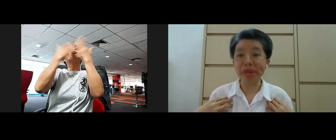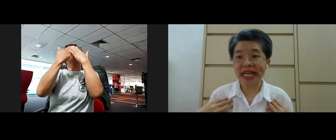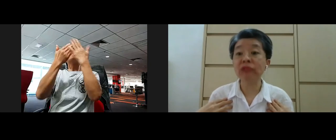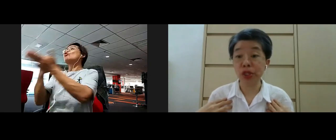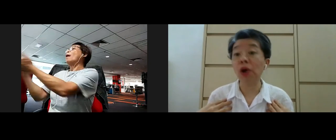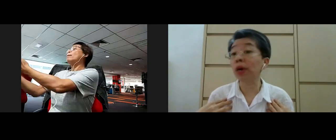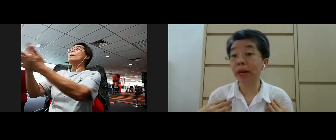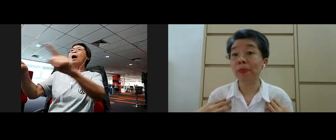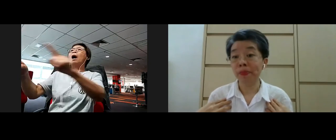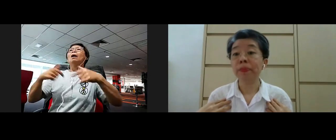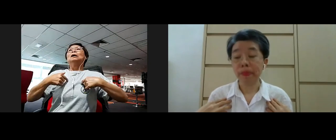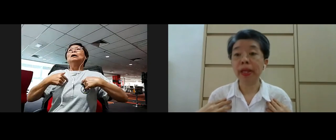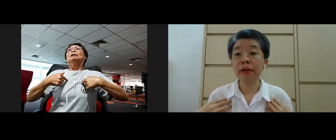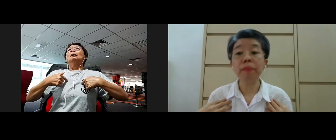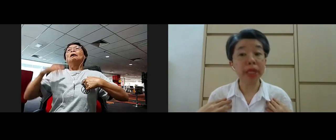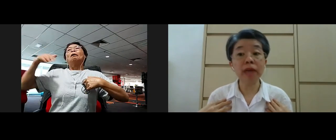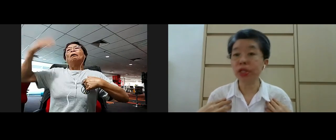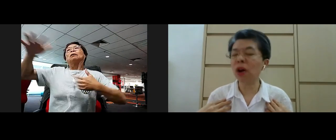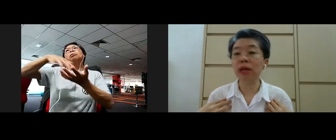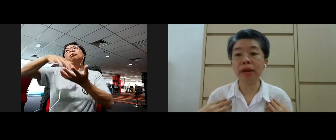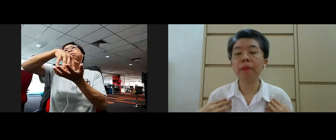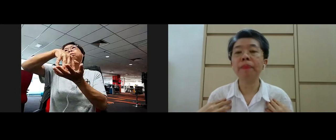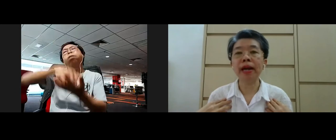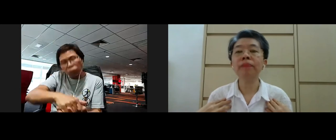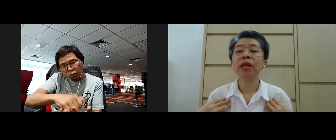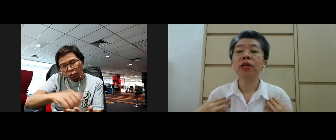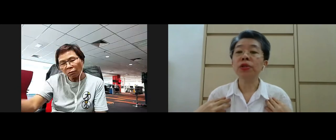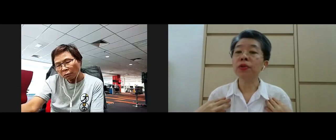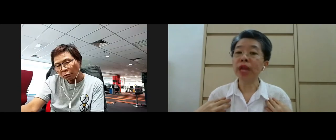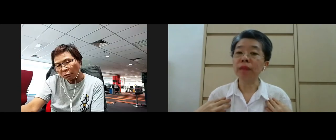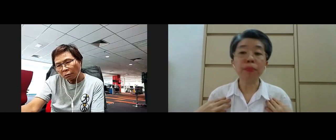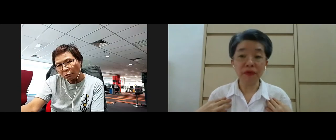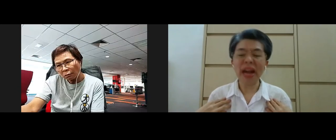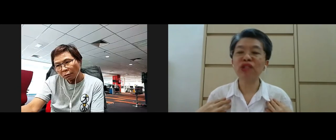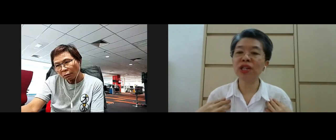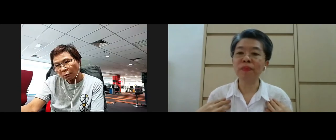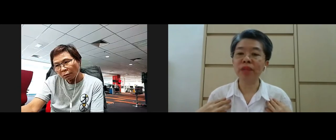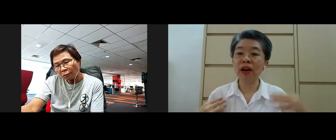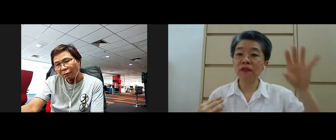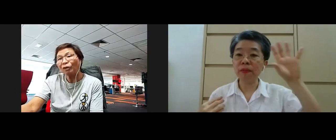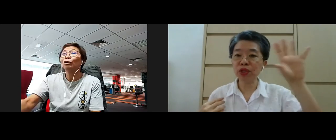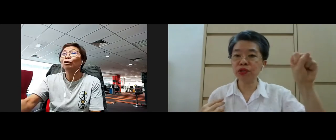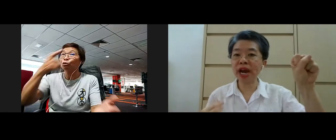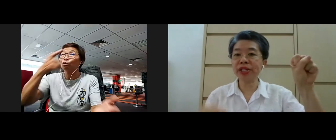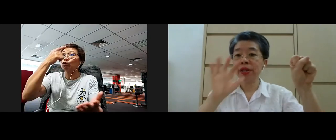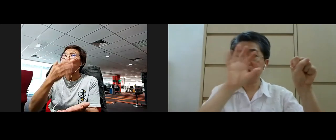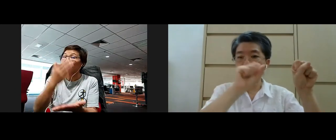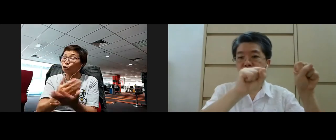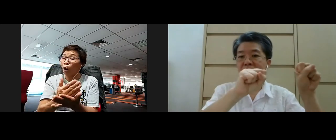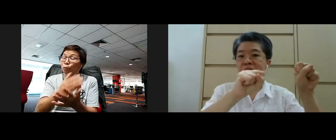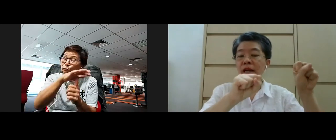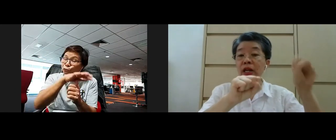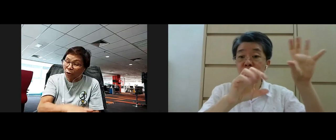what burnout is all about yeah burnout is all about yeah so in prevention yeah from stress